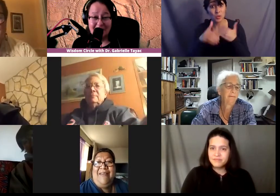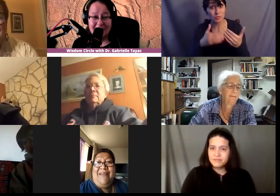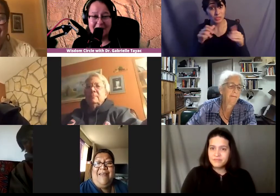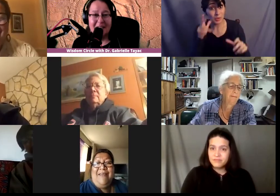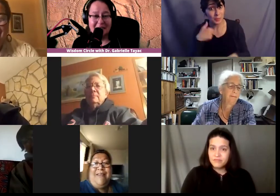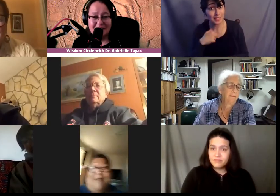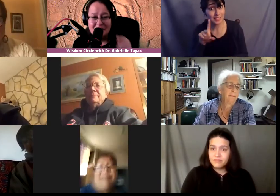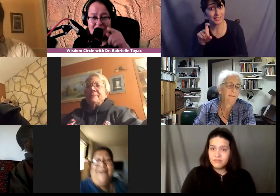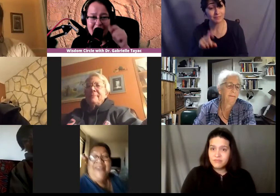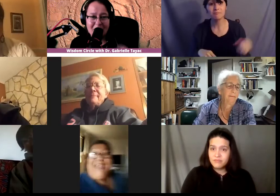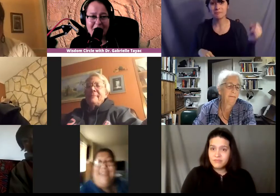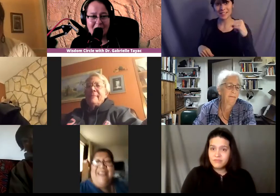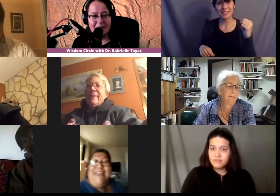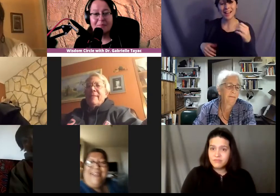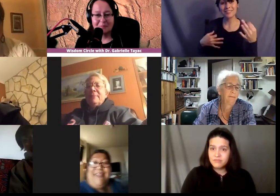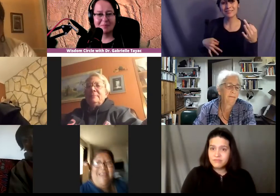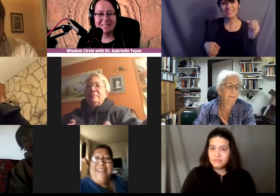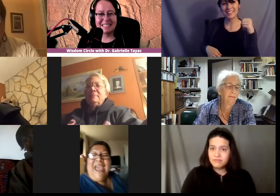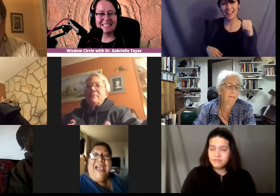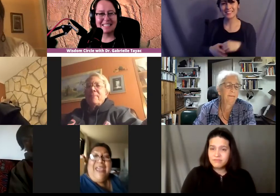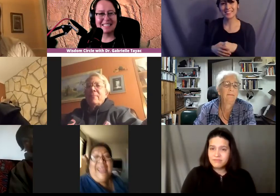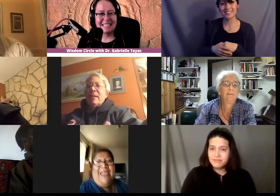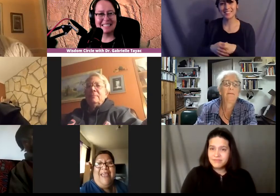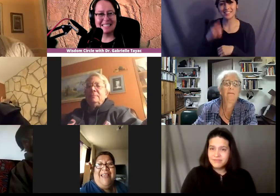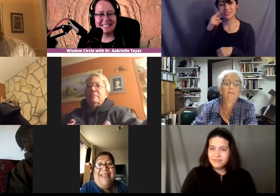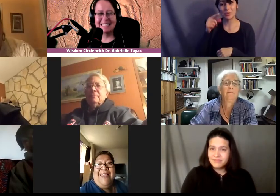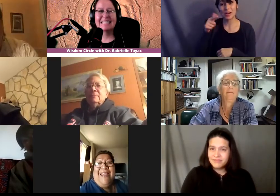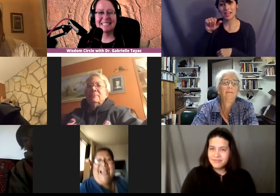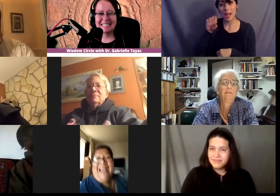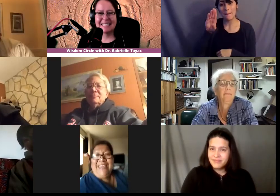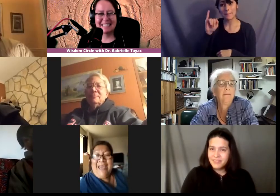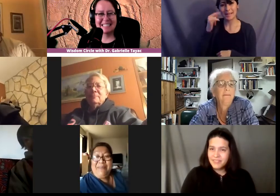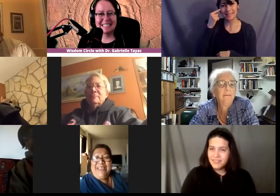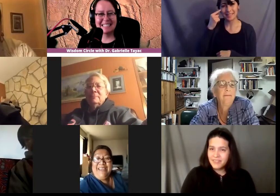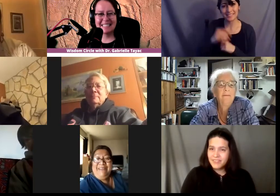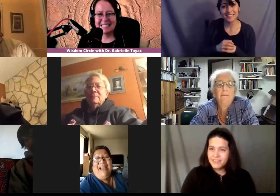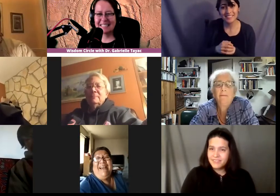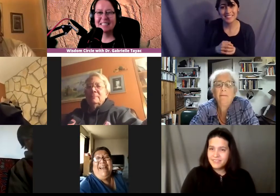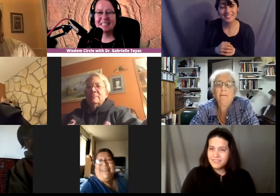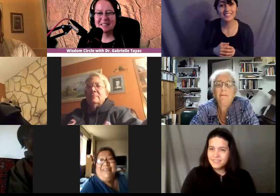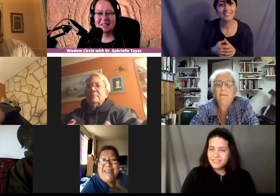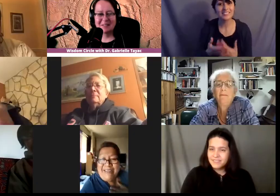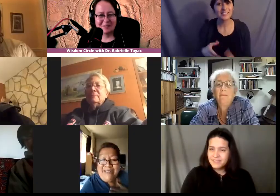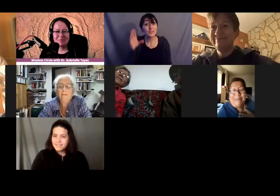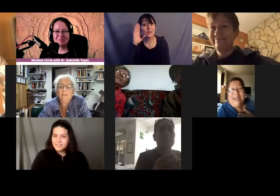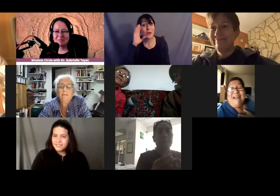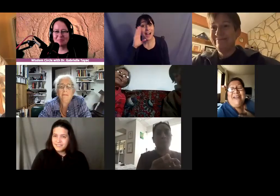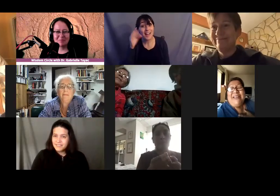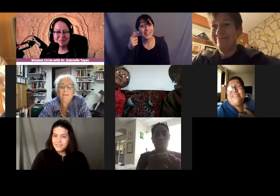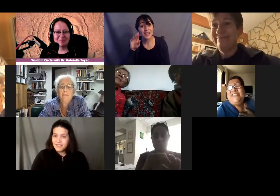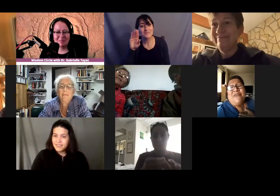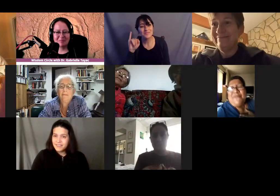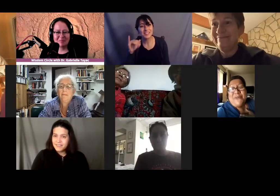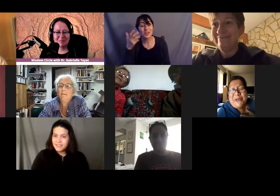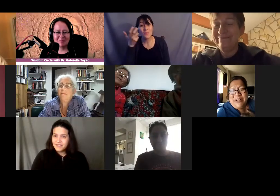really good this is for gabby i think oh yeah hi gabby wow my heart